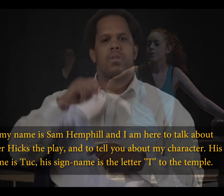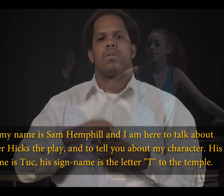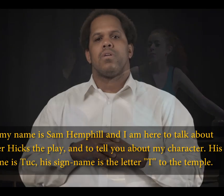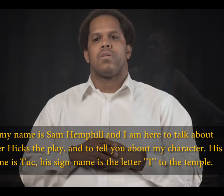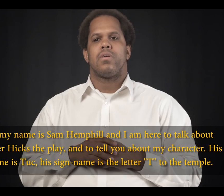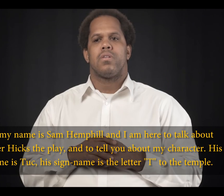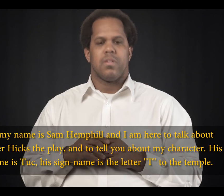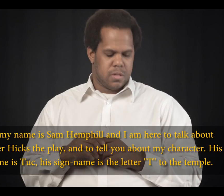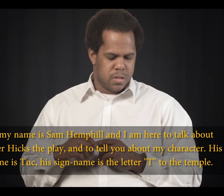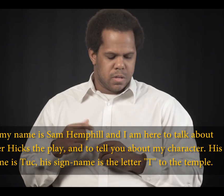sign name is T on the temple.